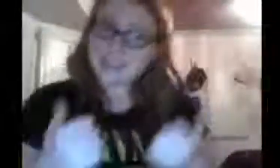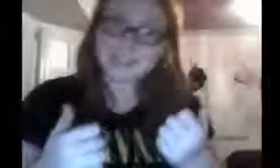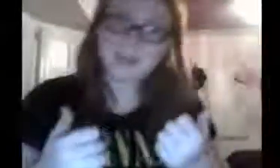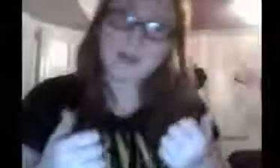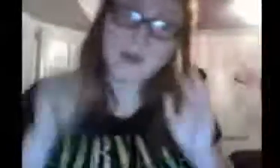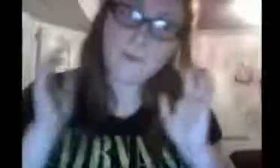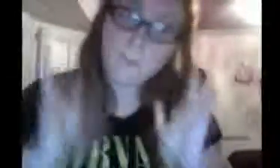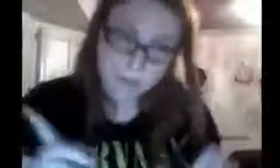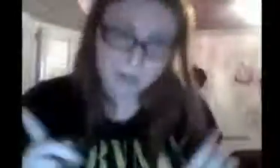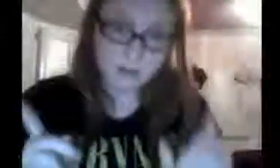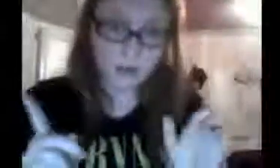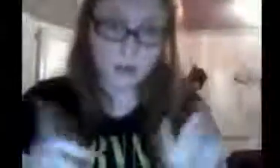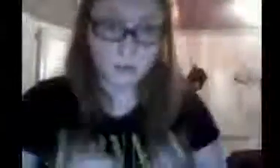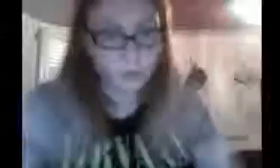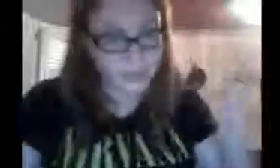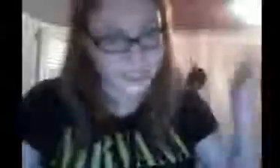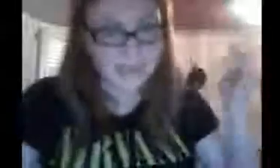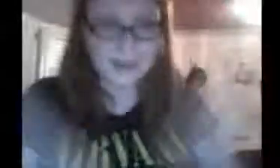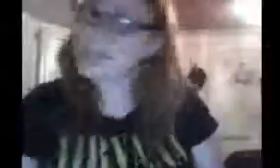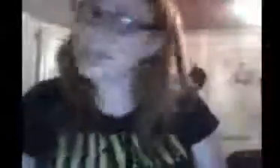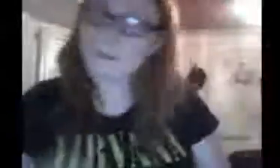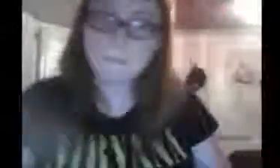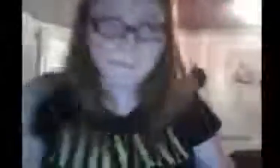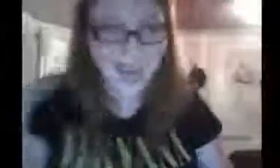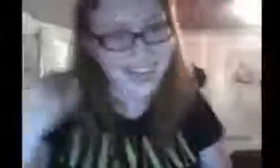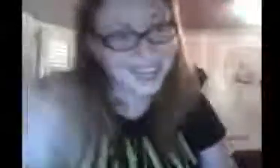see you next week. Or maybe tomorrow. We'll see. Okay, bye!